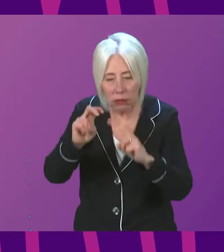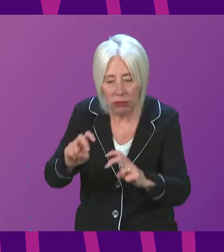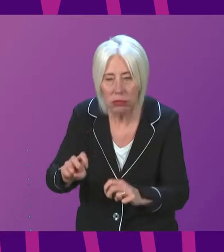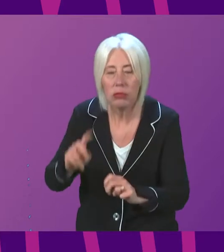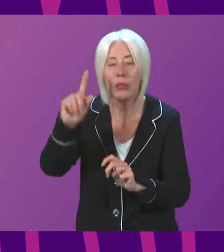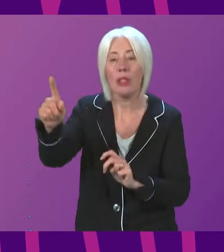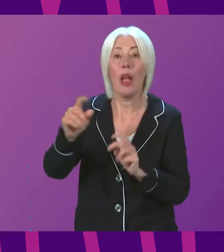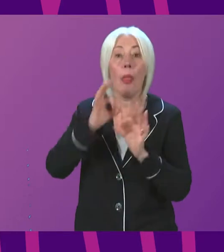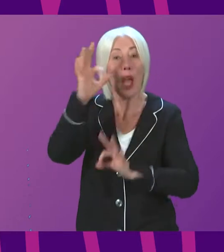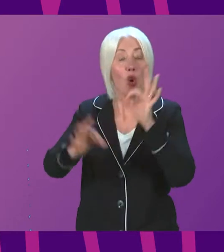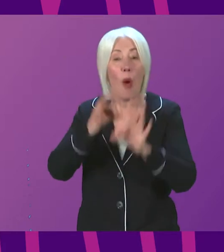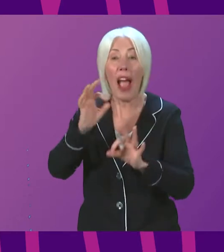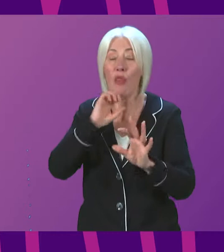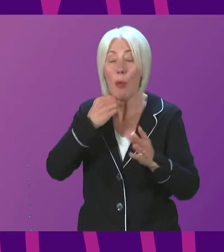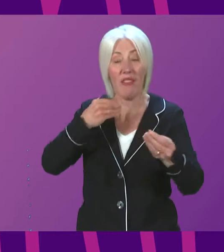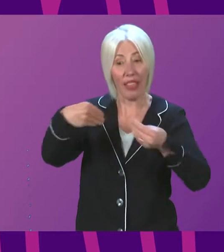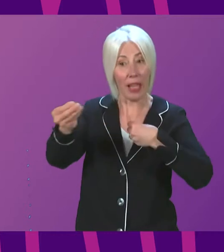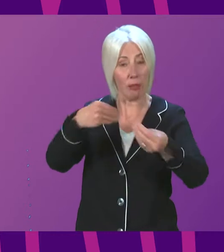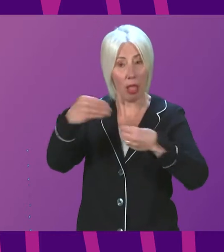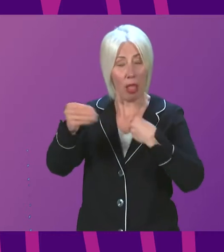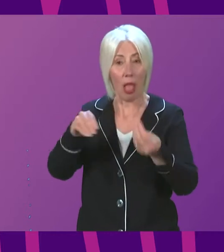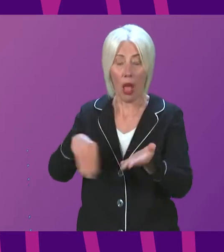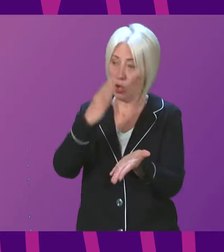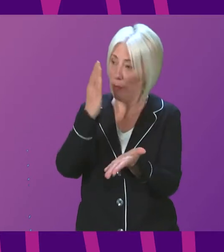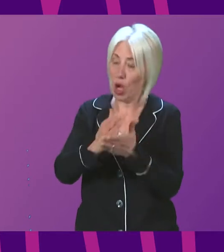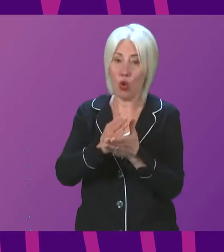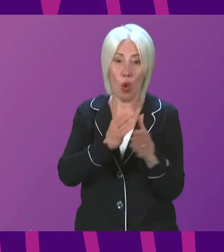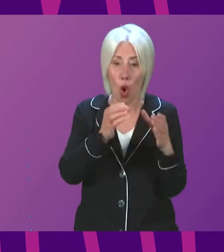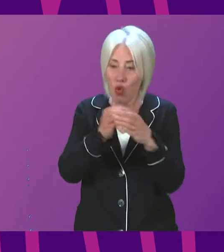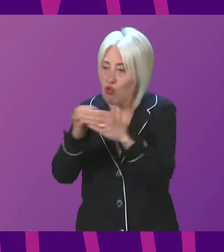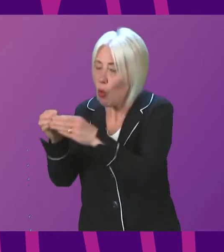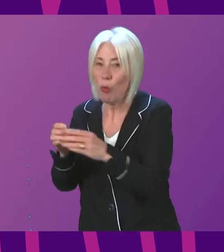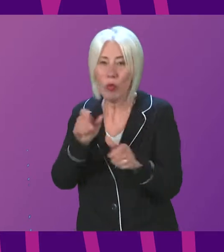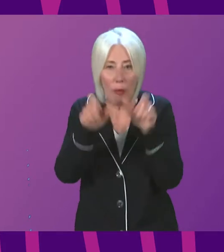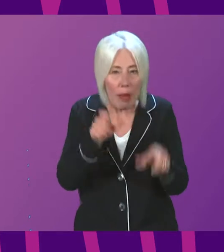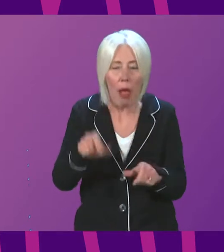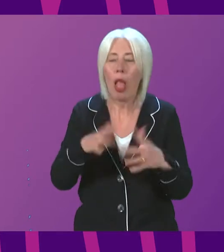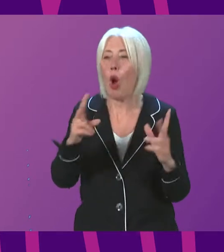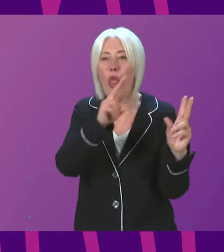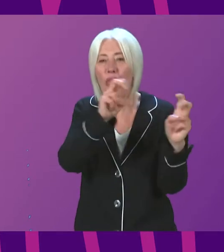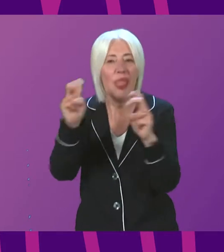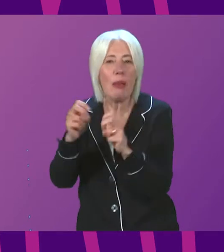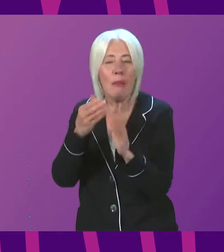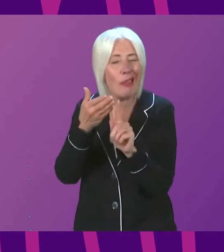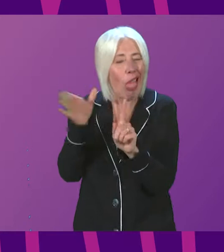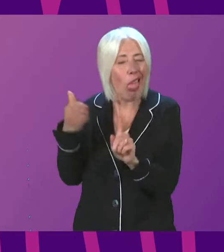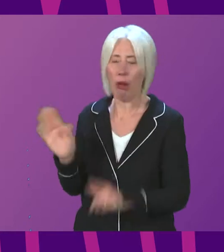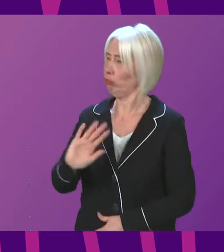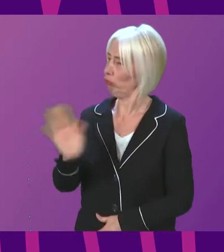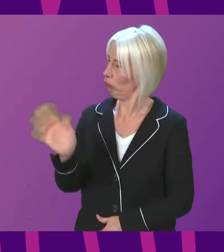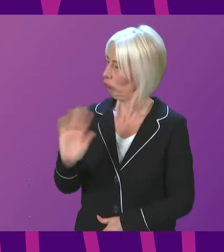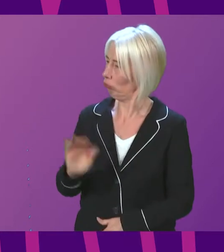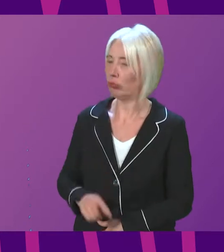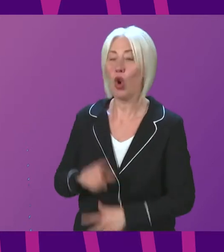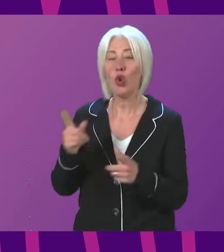them with flexibility to ensure particular groups or themes are not excluded. What I would encourage members to reflect